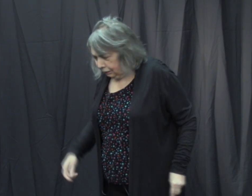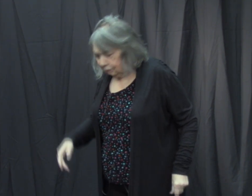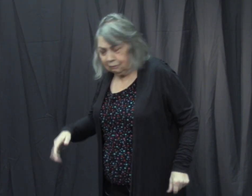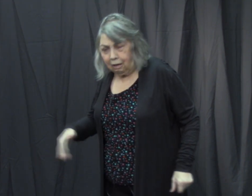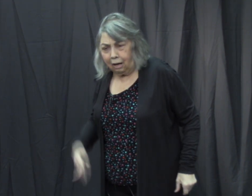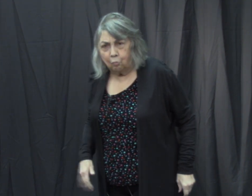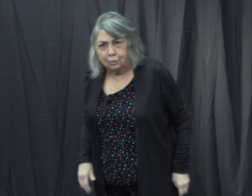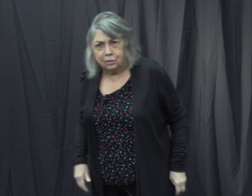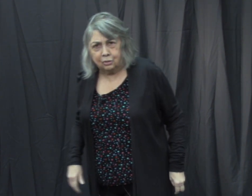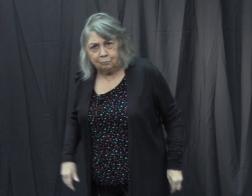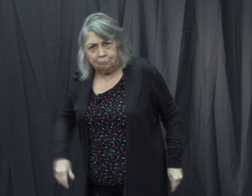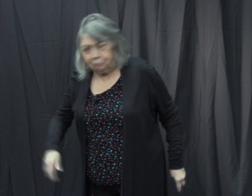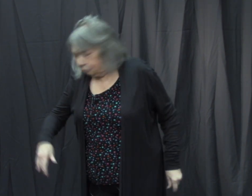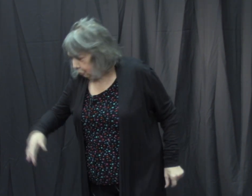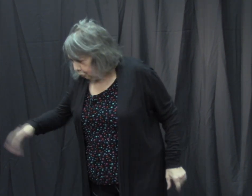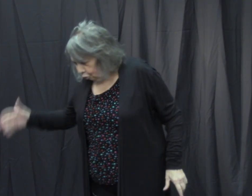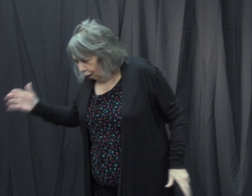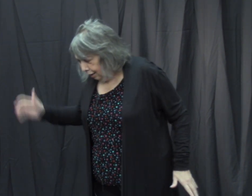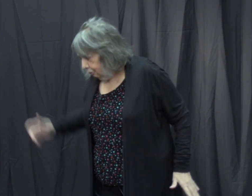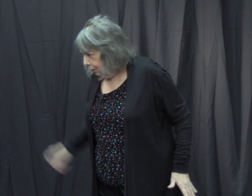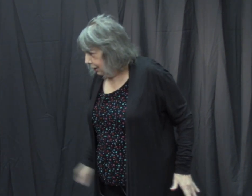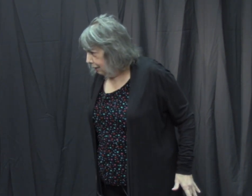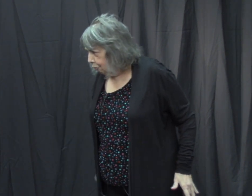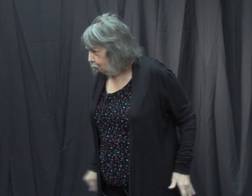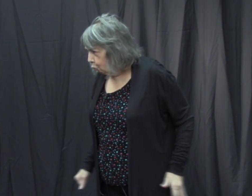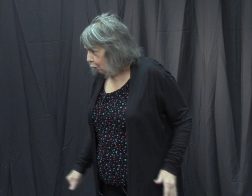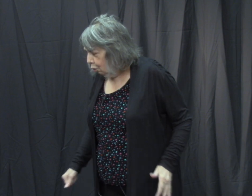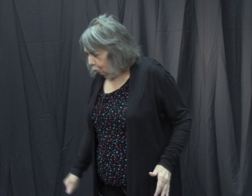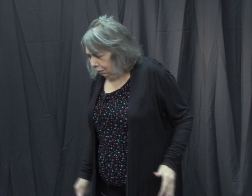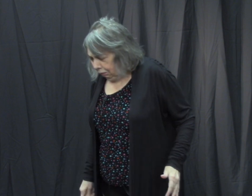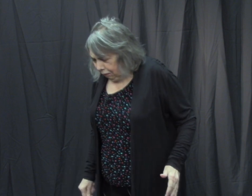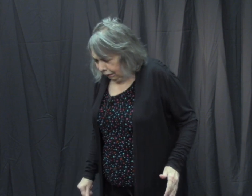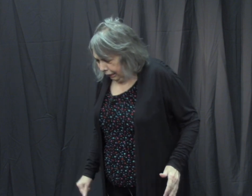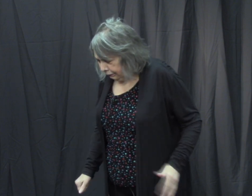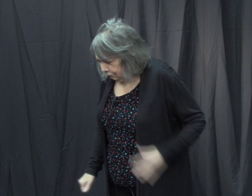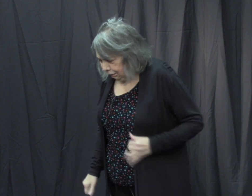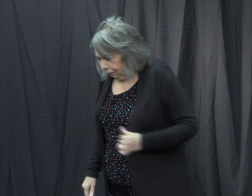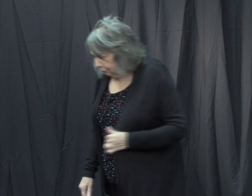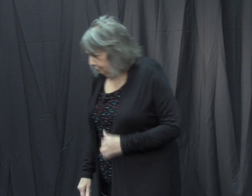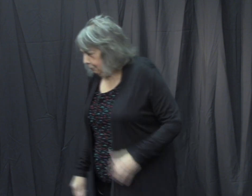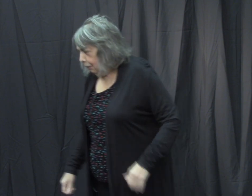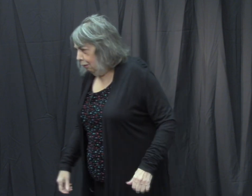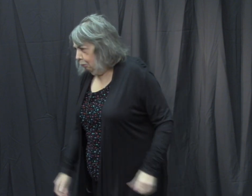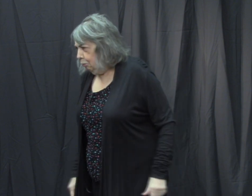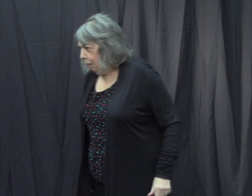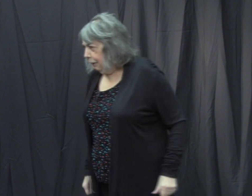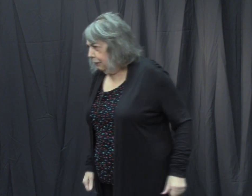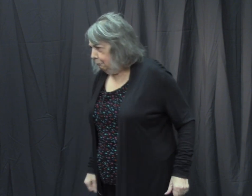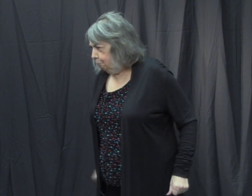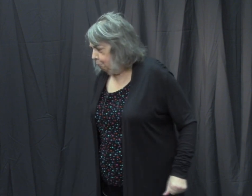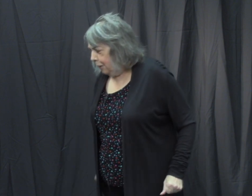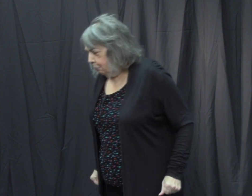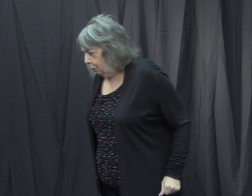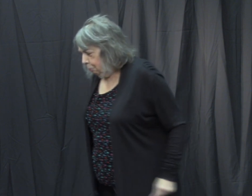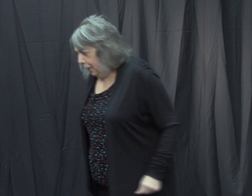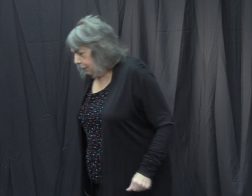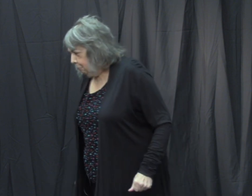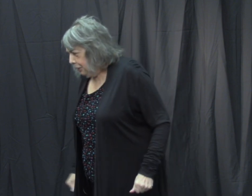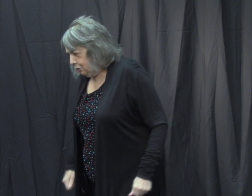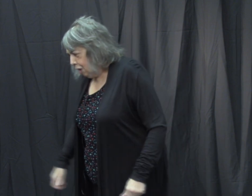I was trying to get through. And, oh, people make me so